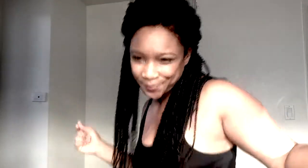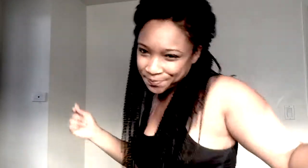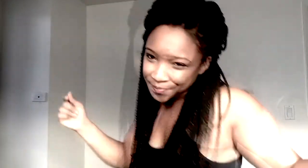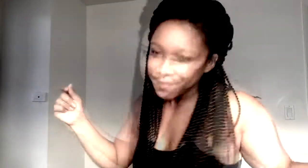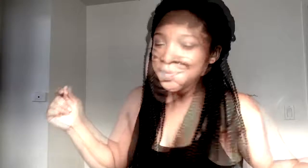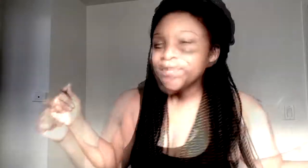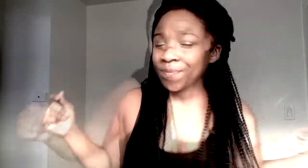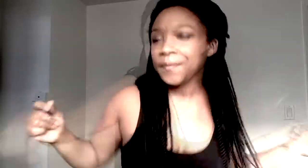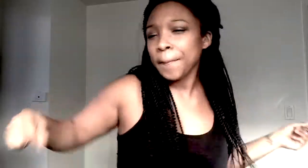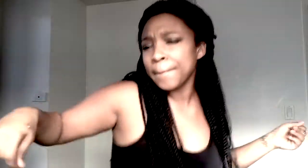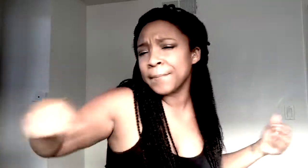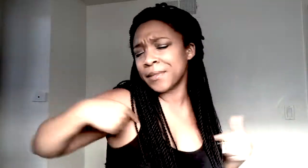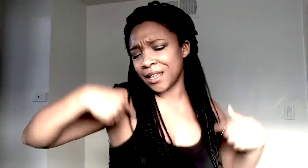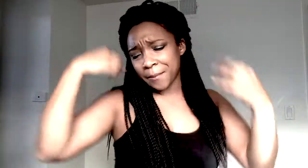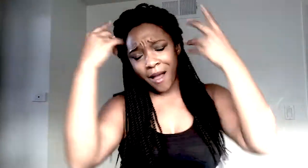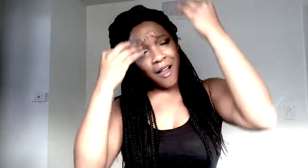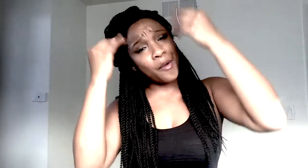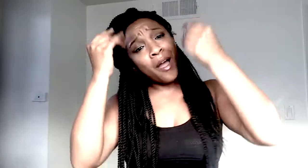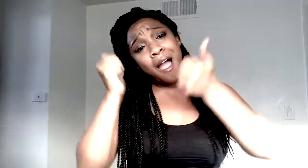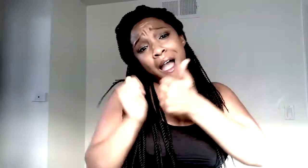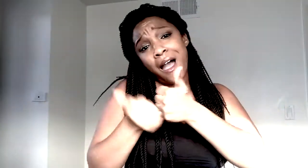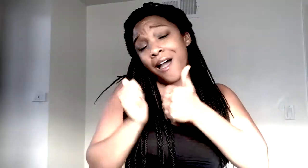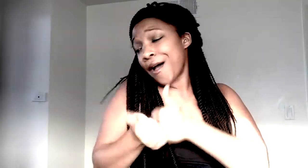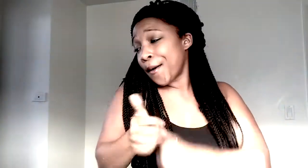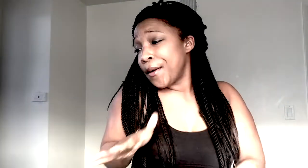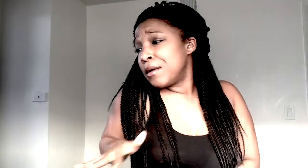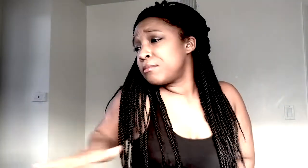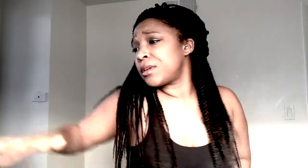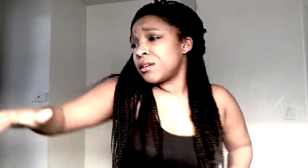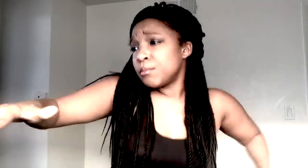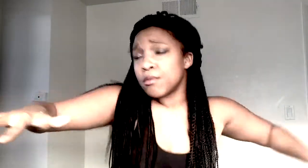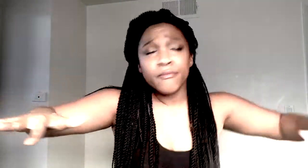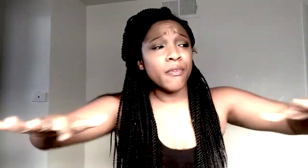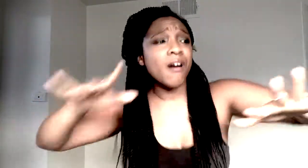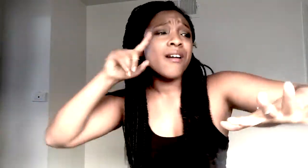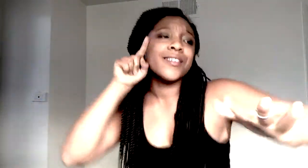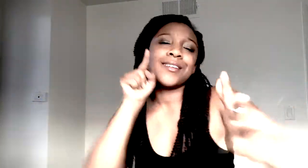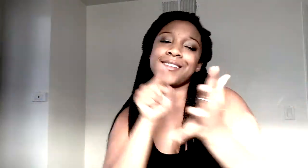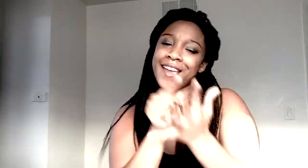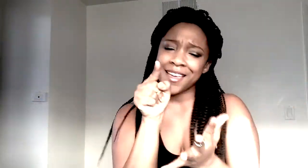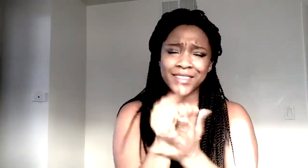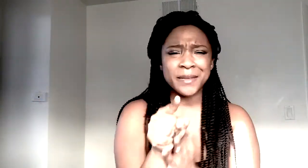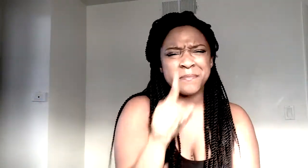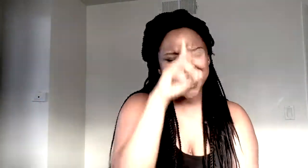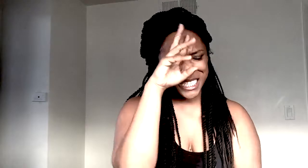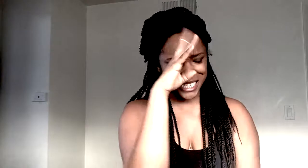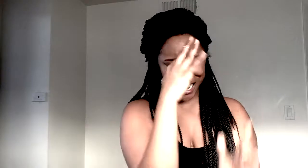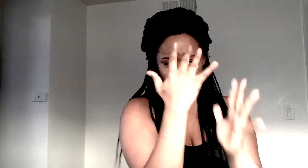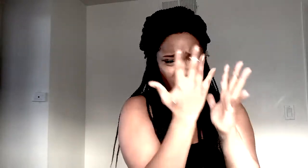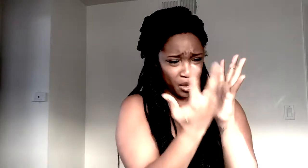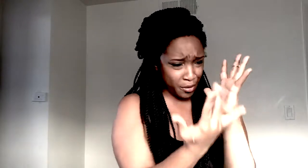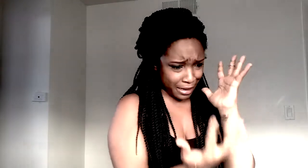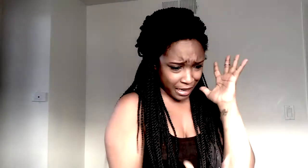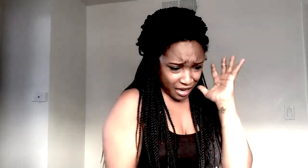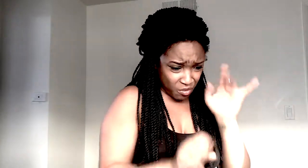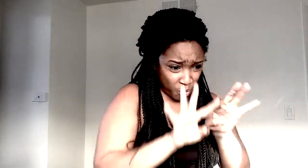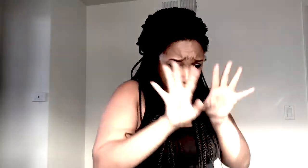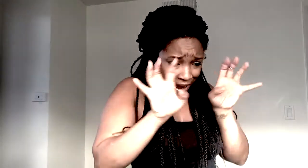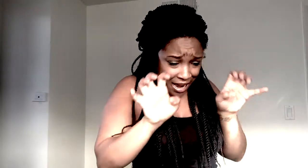I'm thinking about how people fall in love in mysterious ways